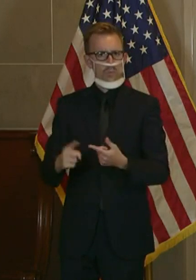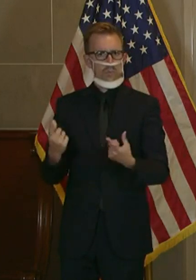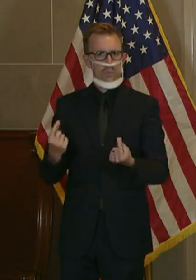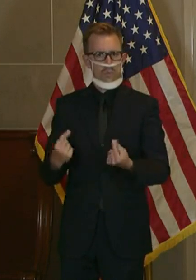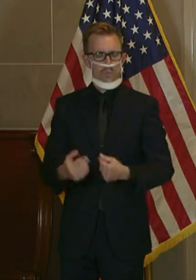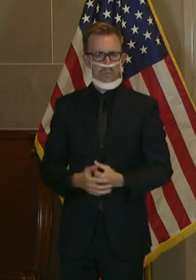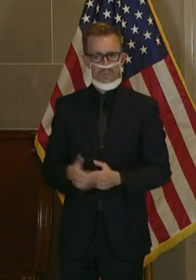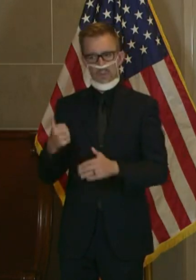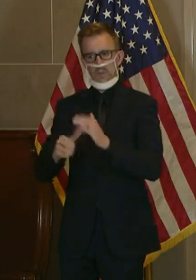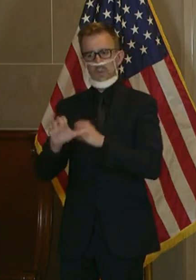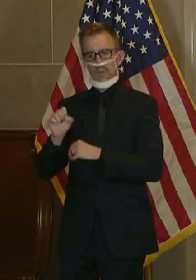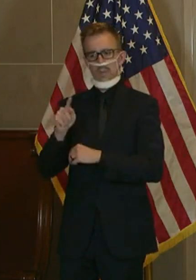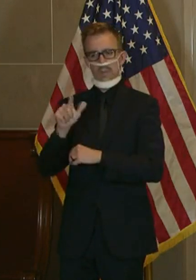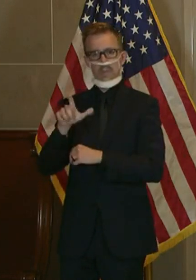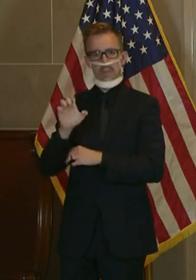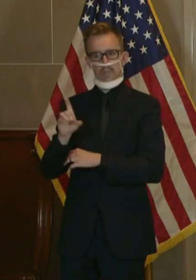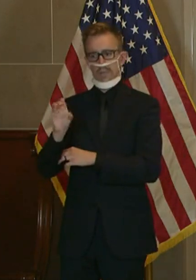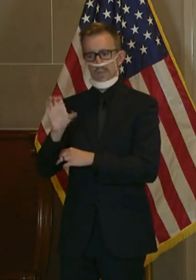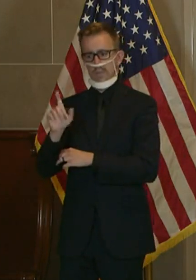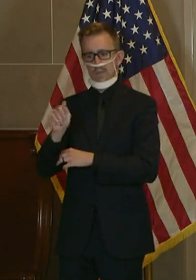under the Castle Doctrine.